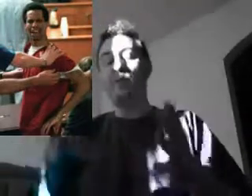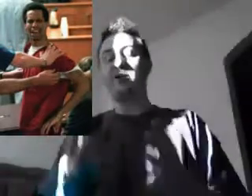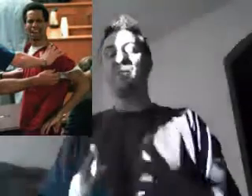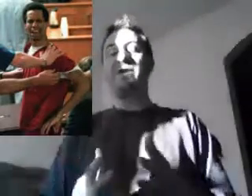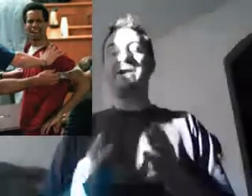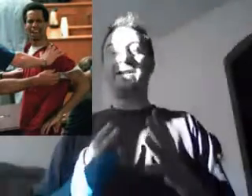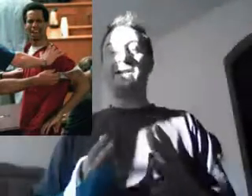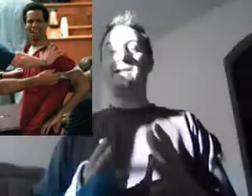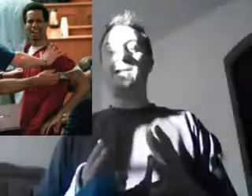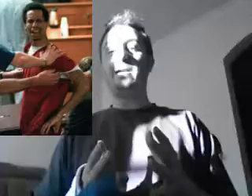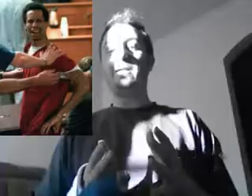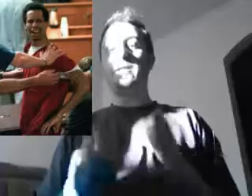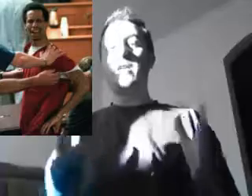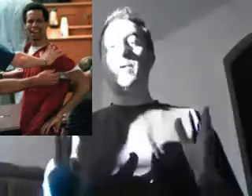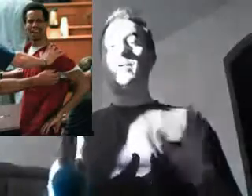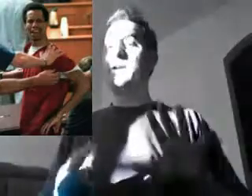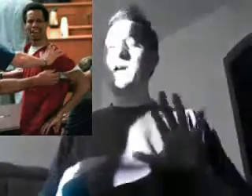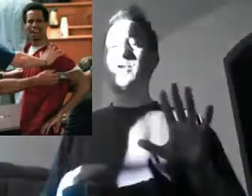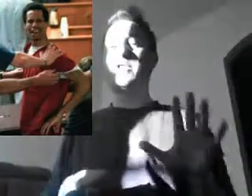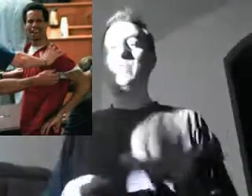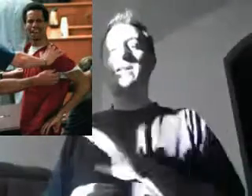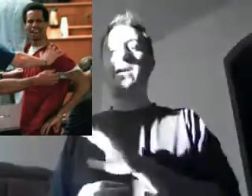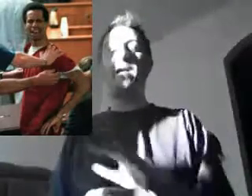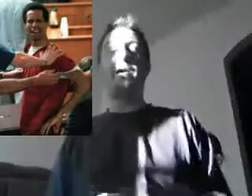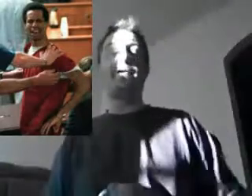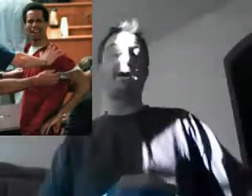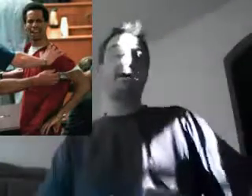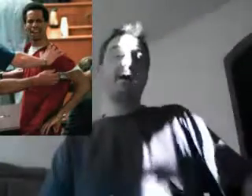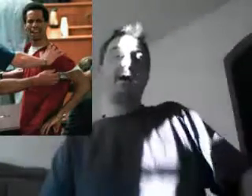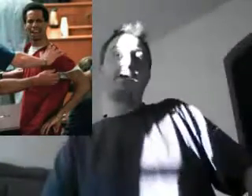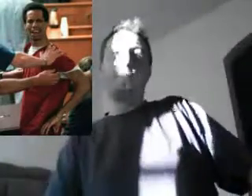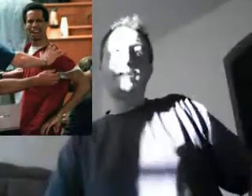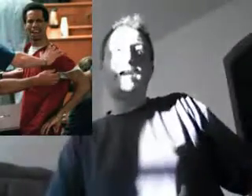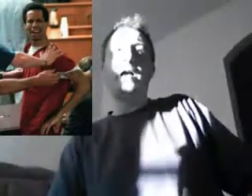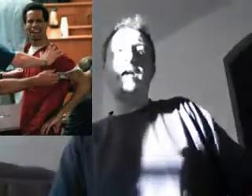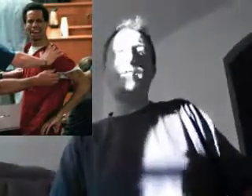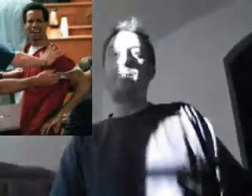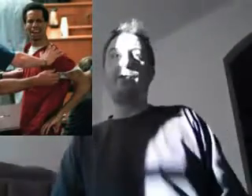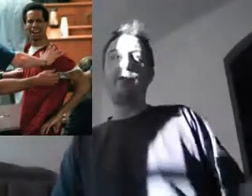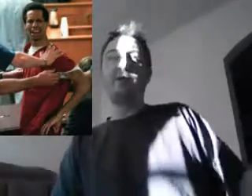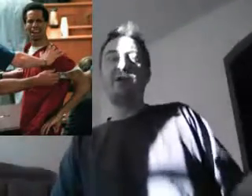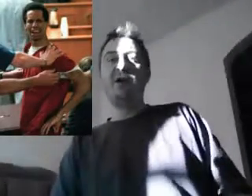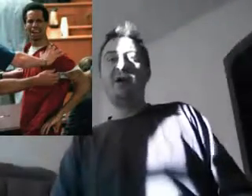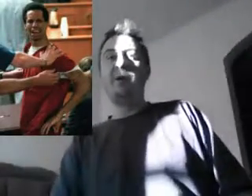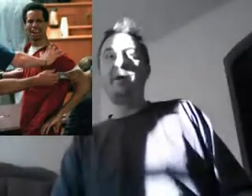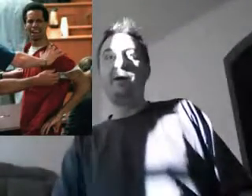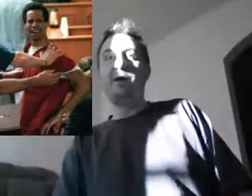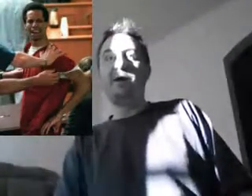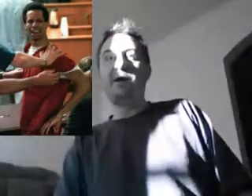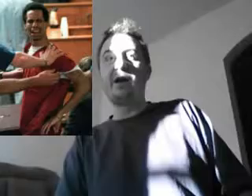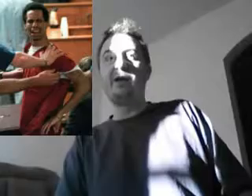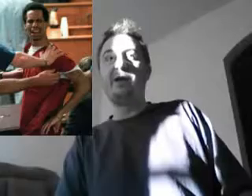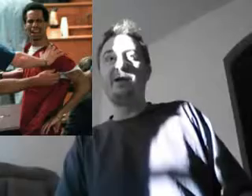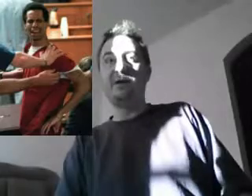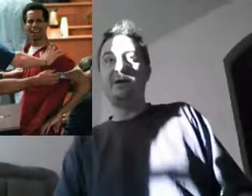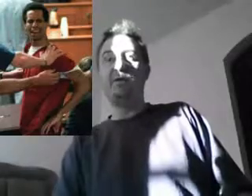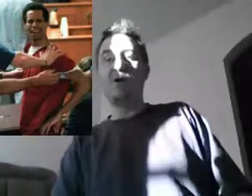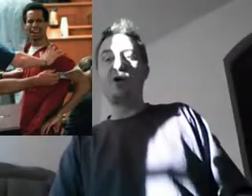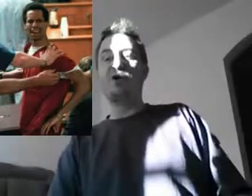principally against the death penalty, and I respect the hell out of that. I respect the hell out of it, but there's, I mean, in Kentucky, uh, Marco